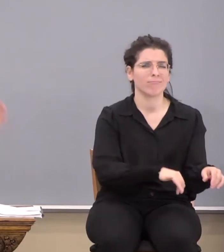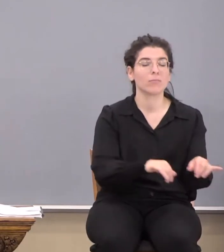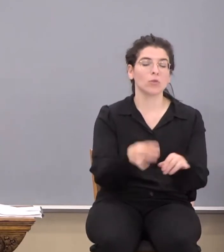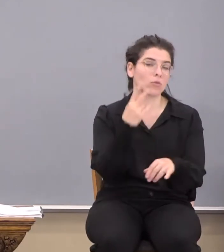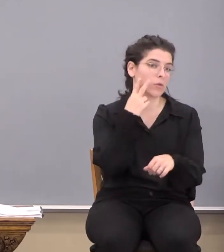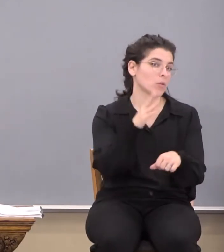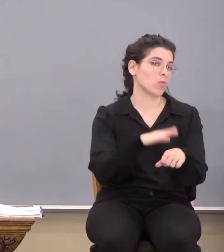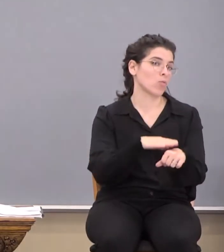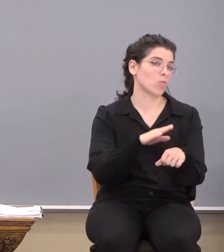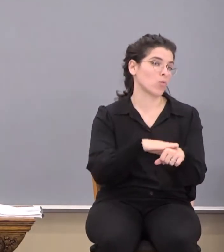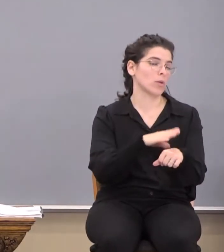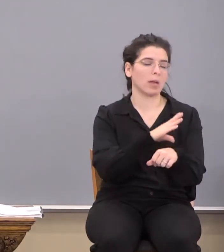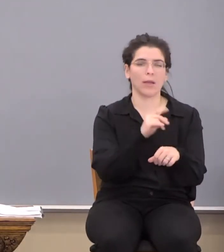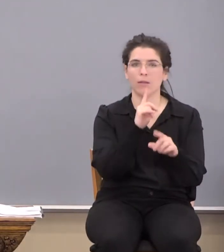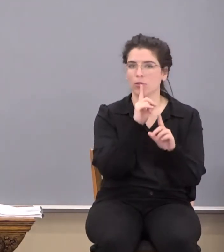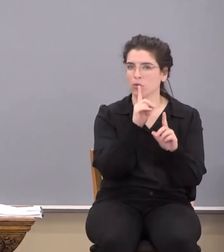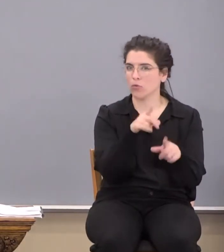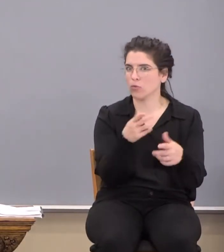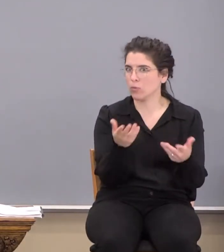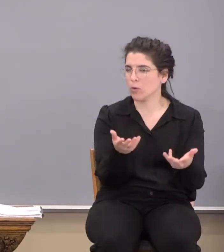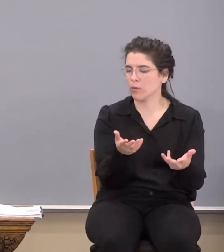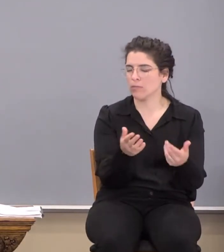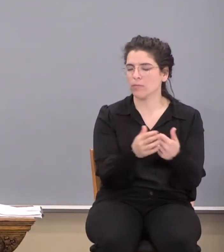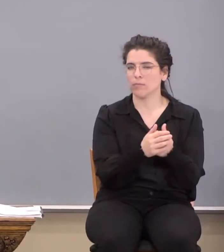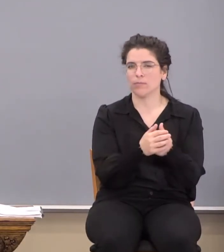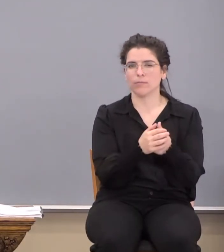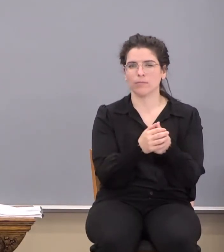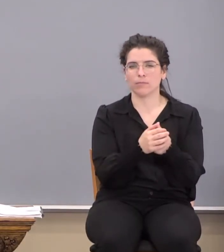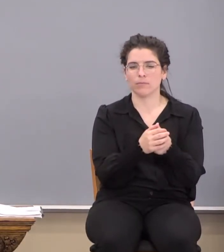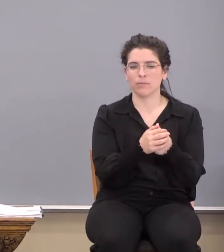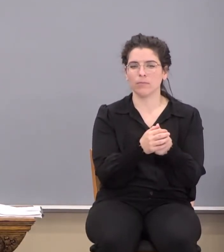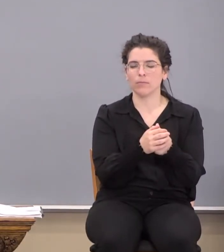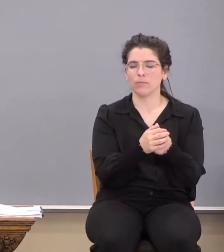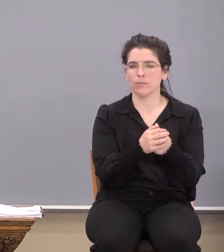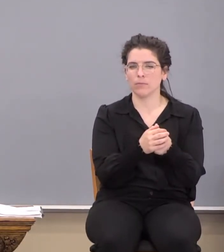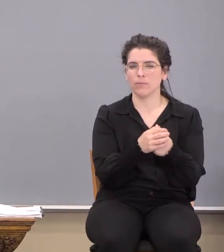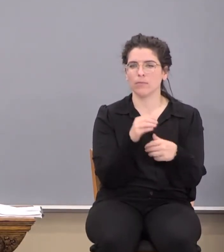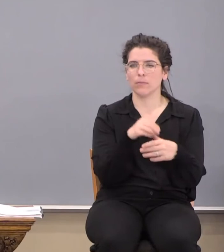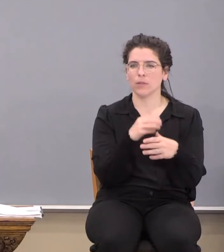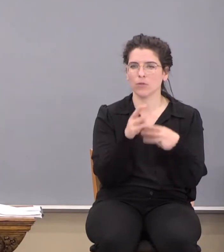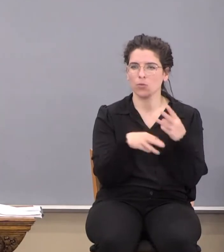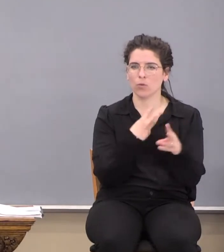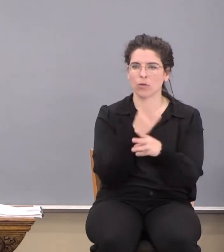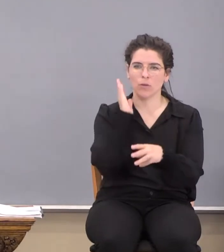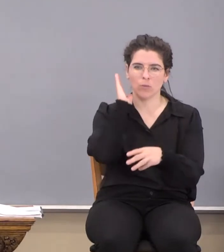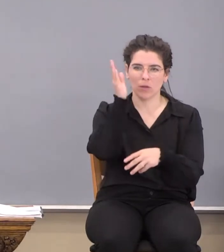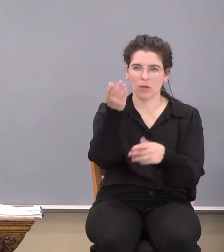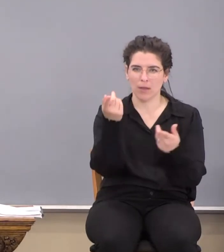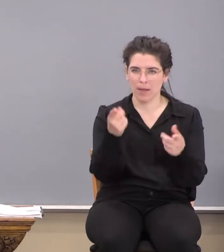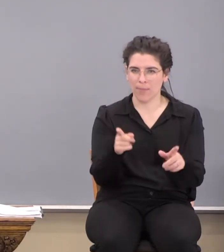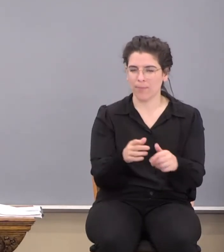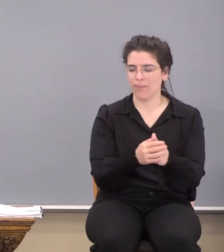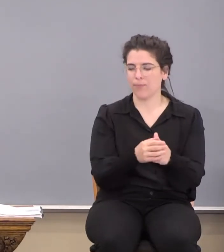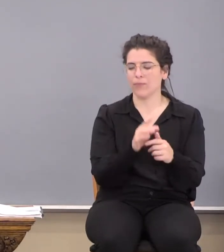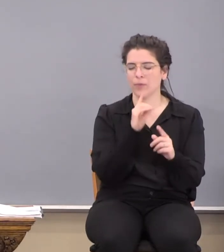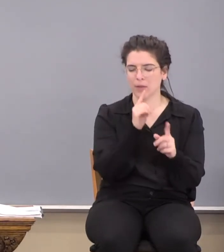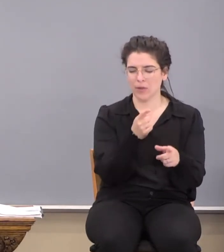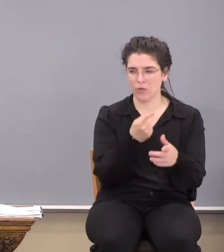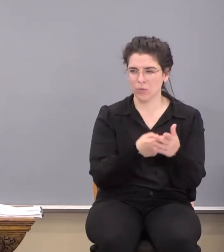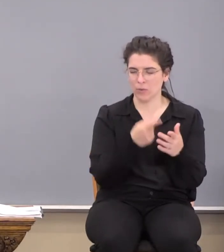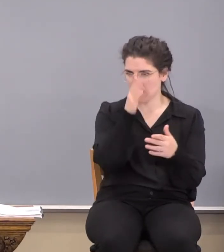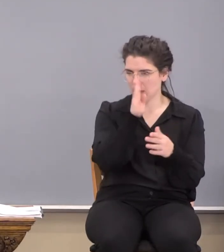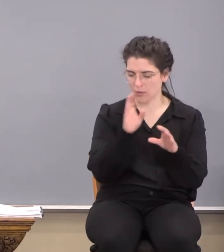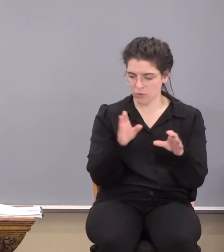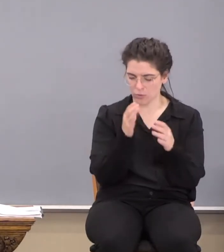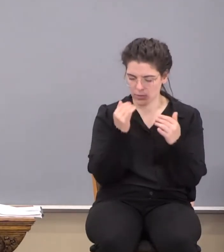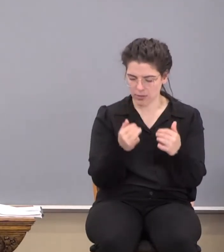And the solution is that's all in the world to come. The answer is what God is doing today